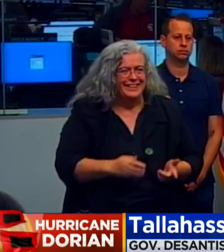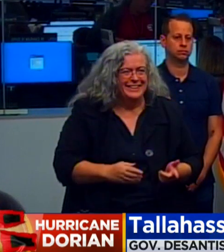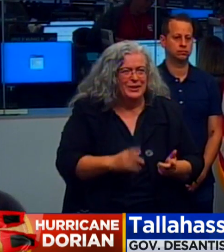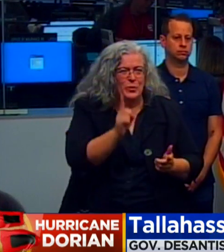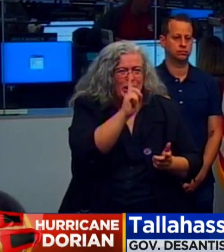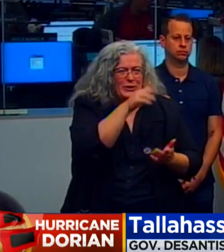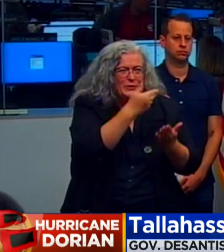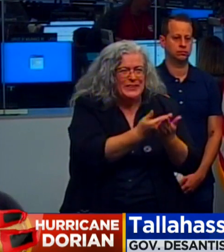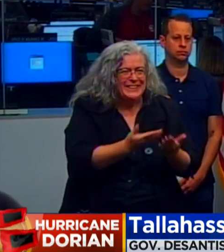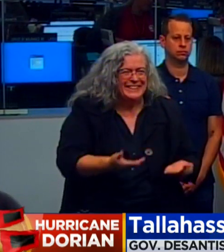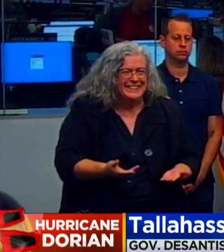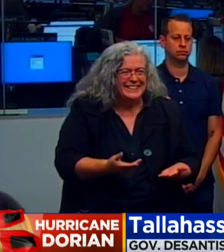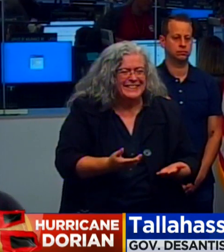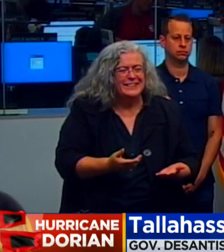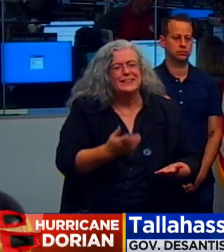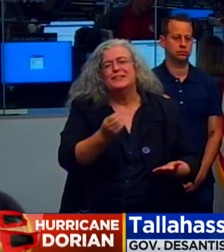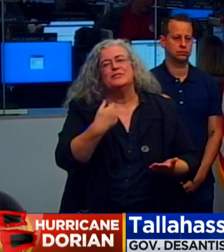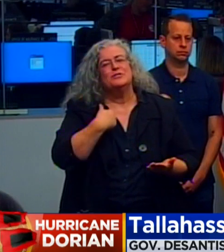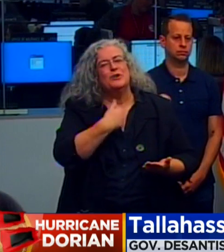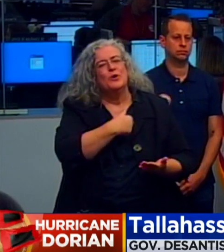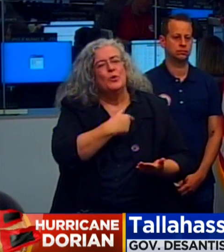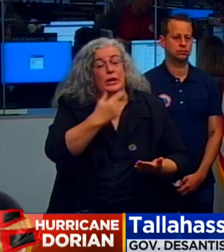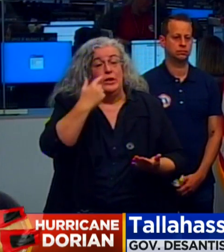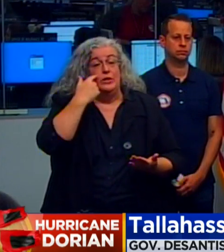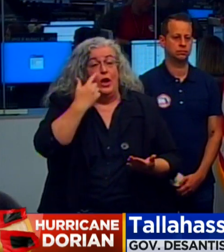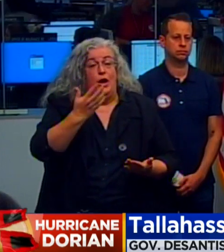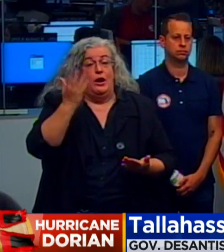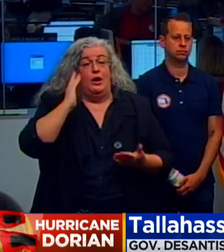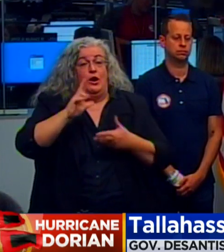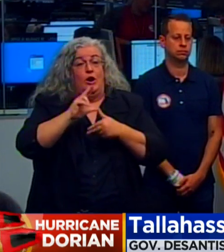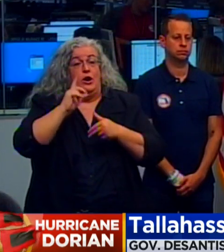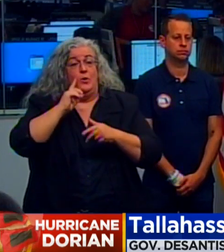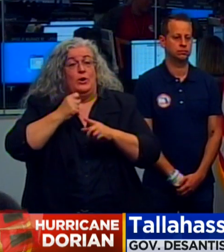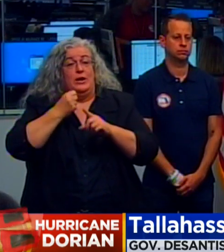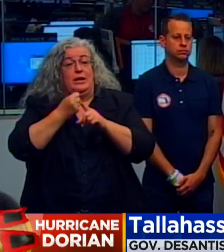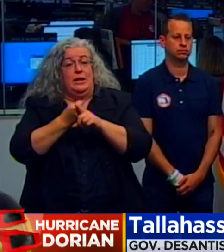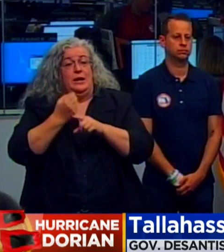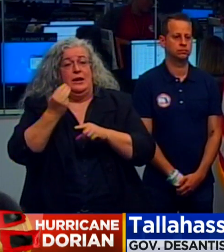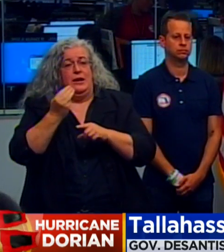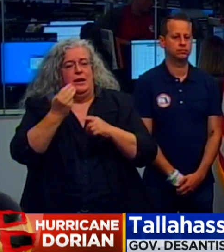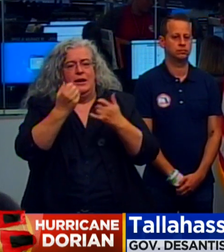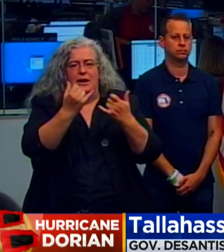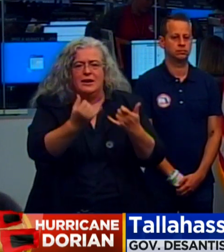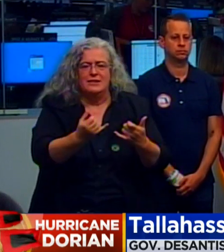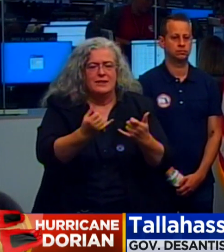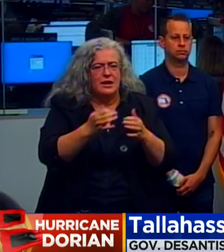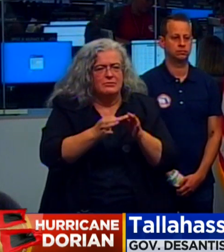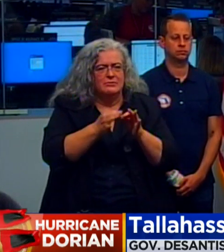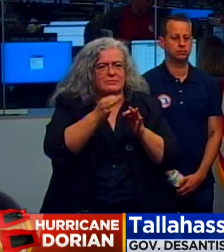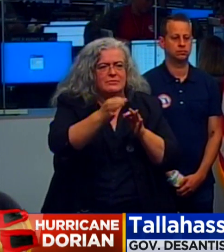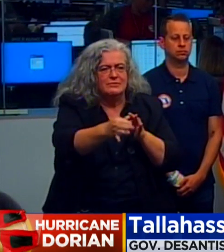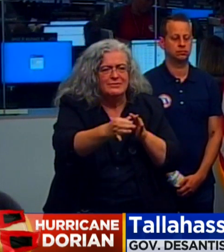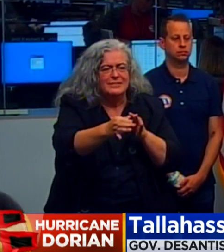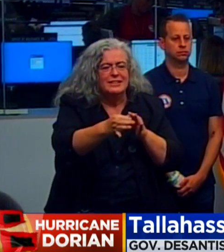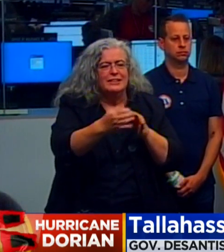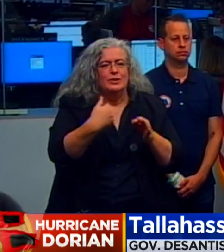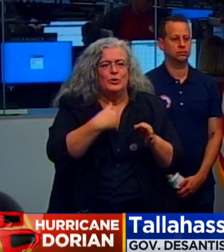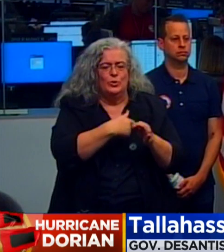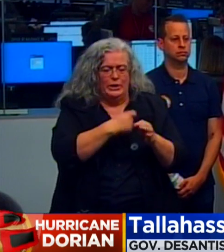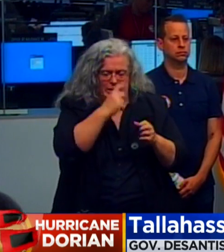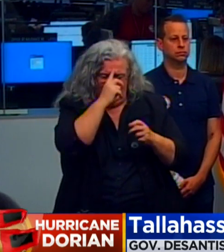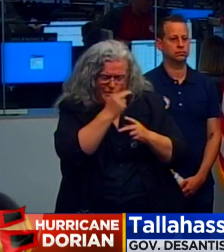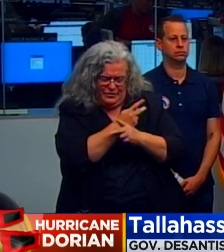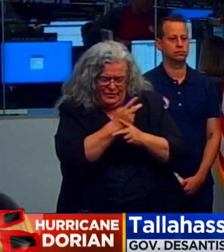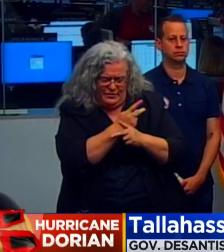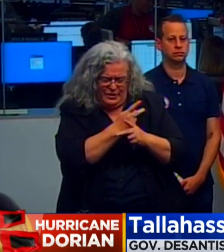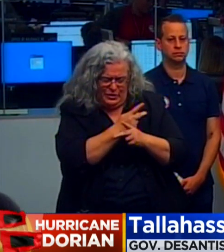the impacts are not going to happen as early as I think we initially anticipated means they're taking the time to kind of digest what that would mean and then